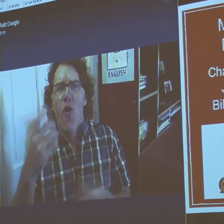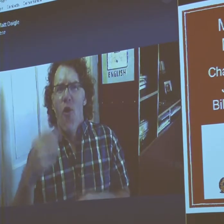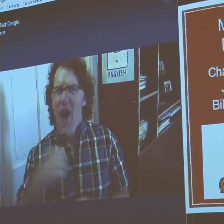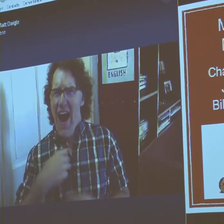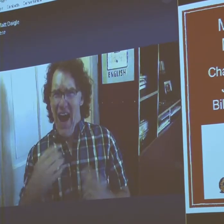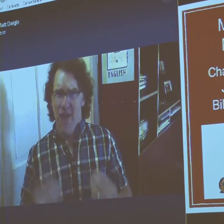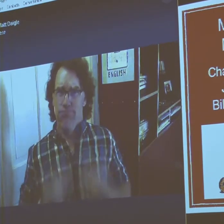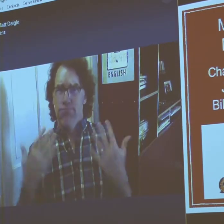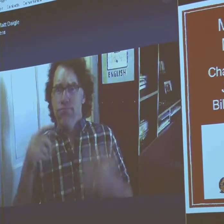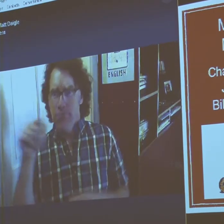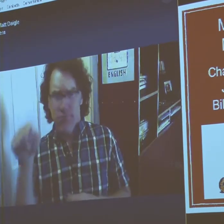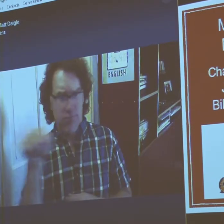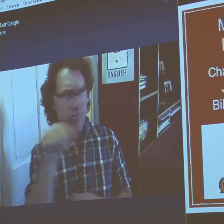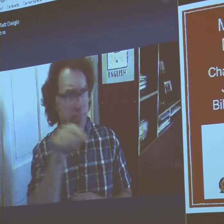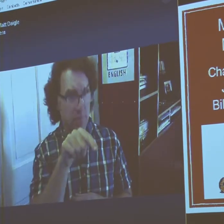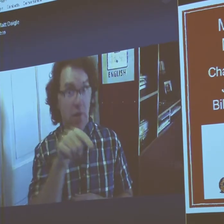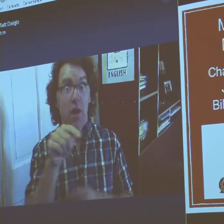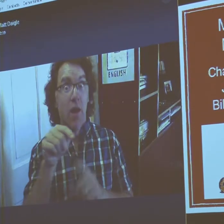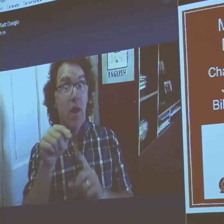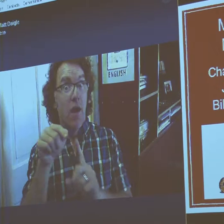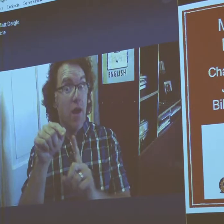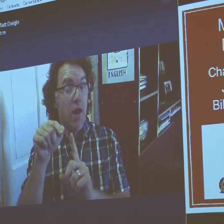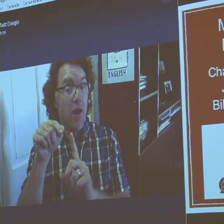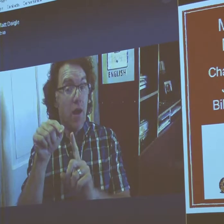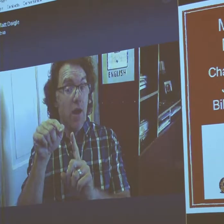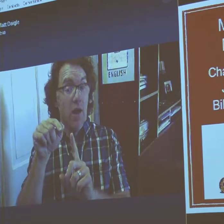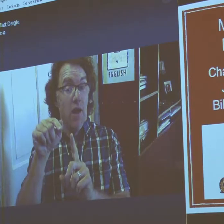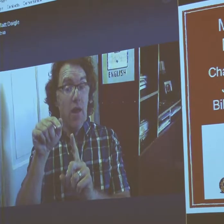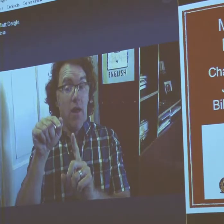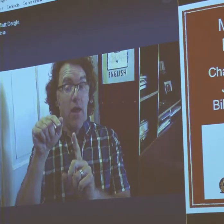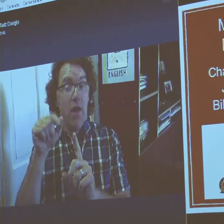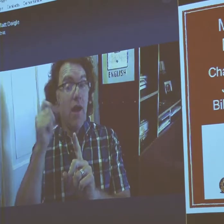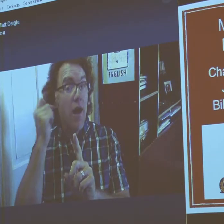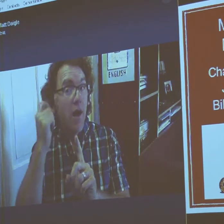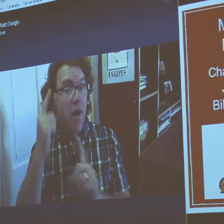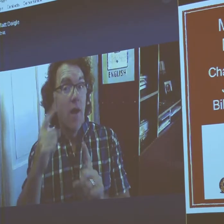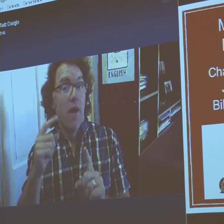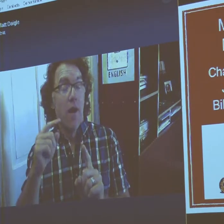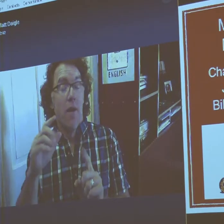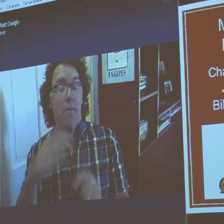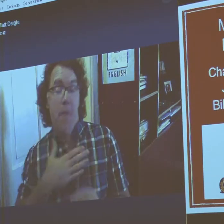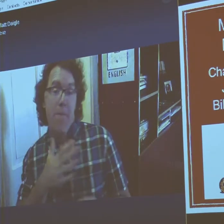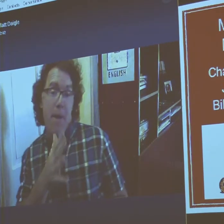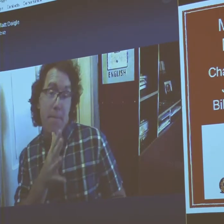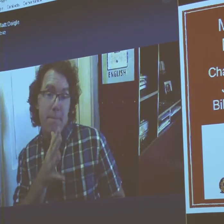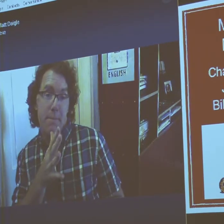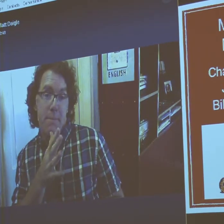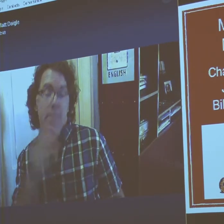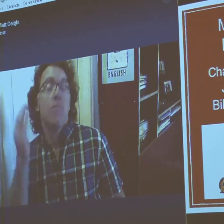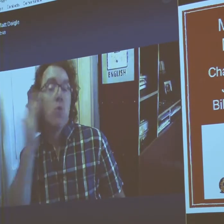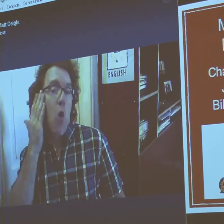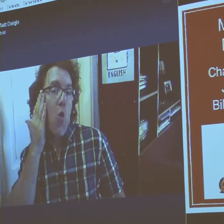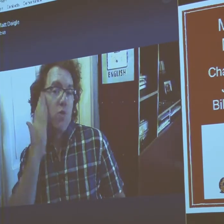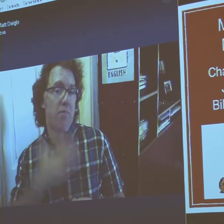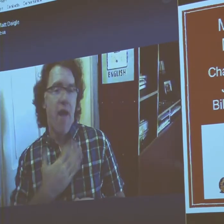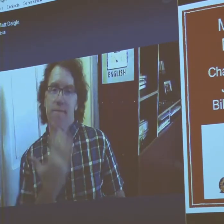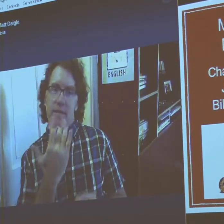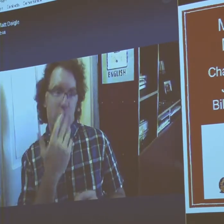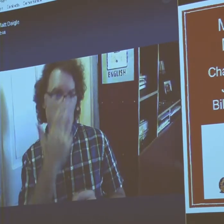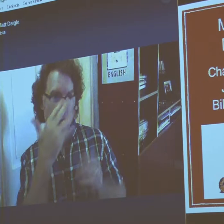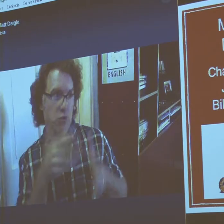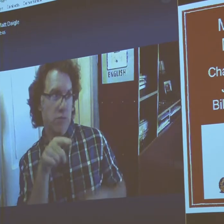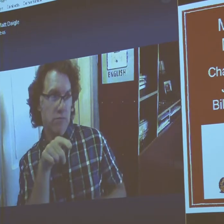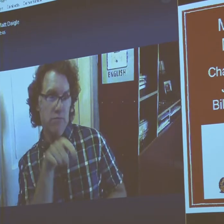So, before I move on. I was inspired by them. By these three cartoonists. My mother